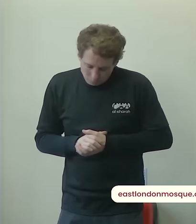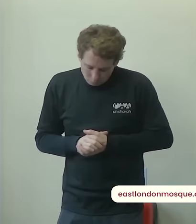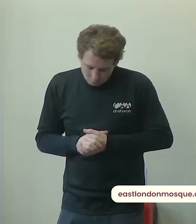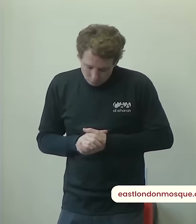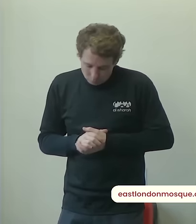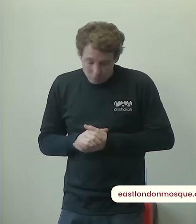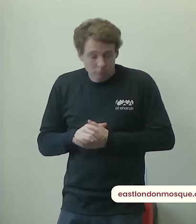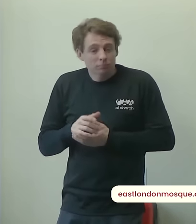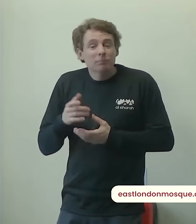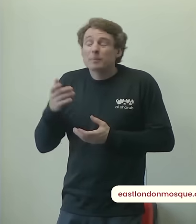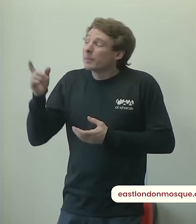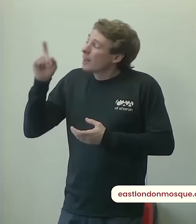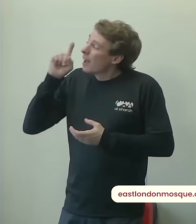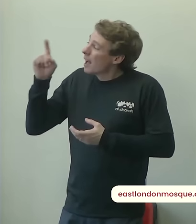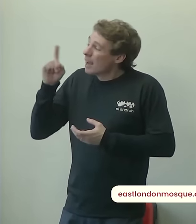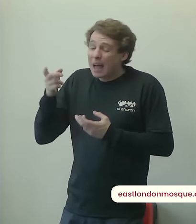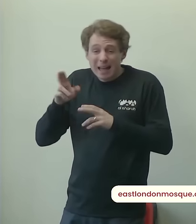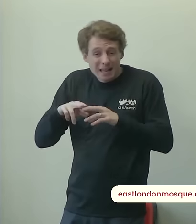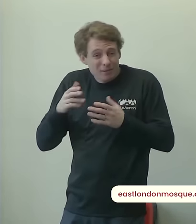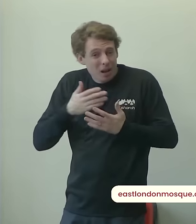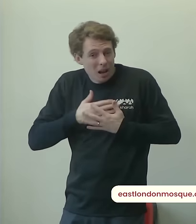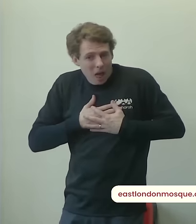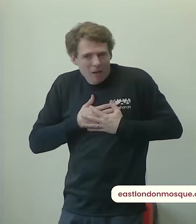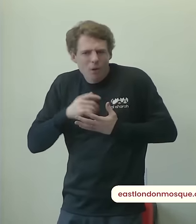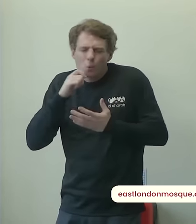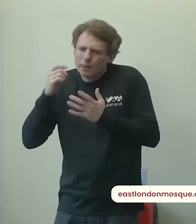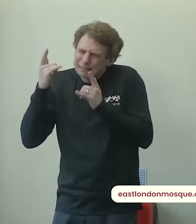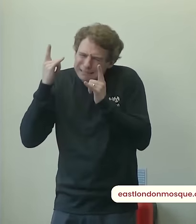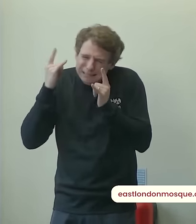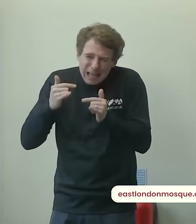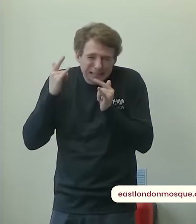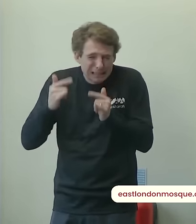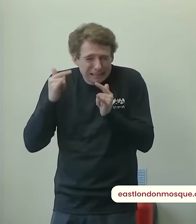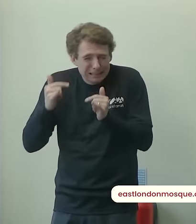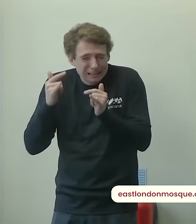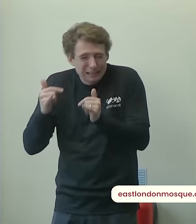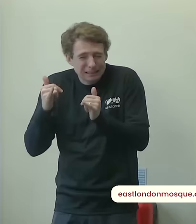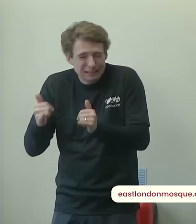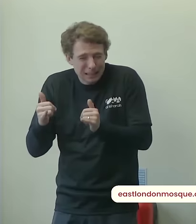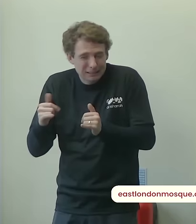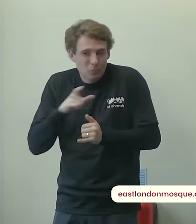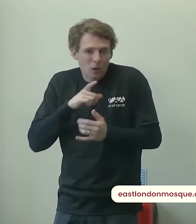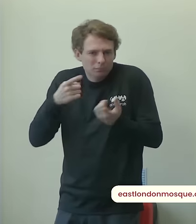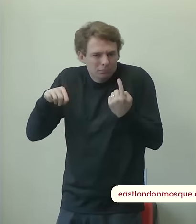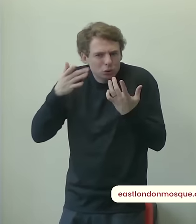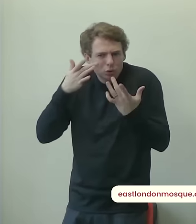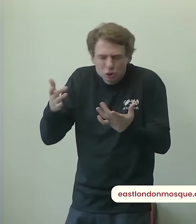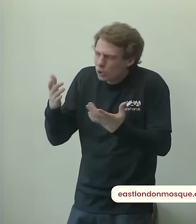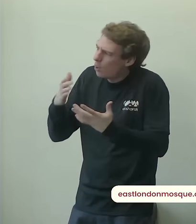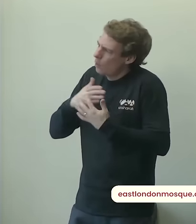loves his slave he tests him with greater tests may allah almighty never test us with tests